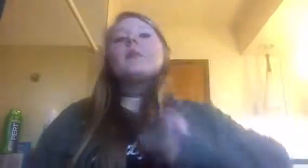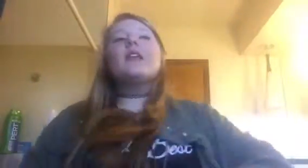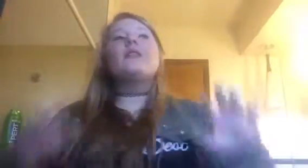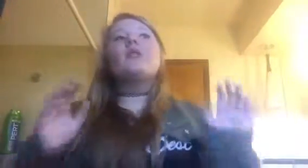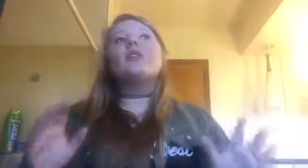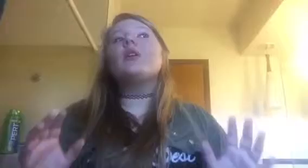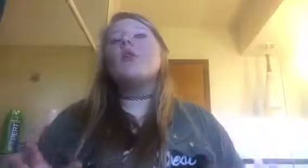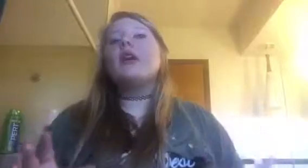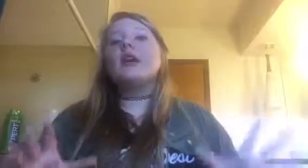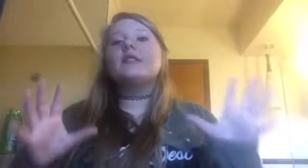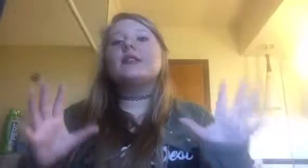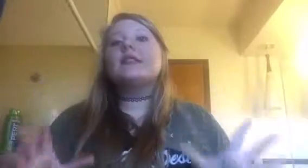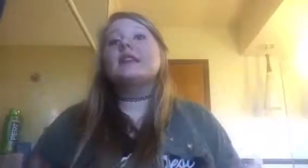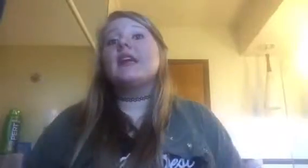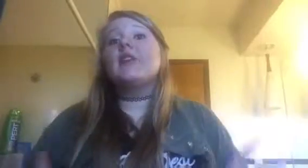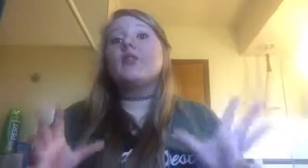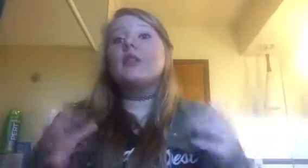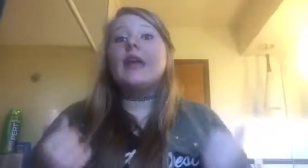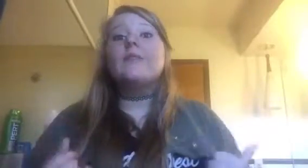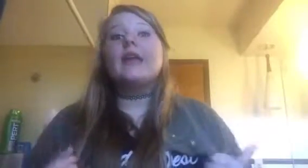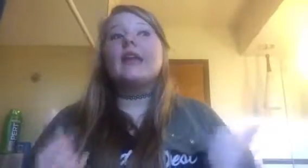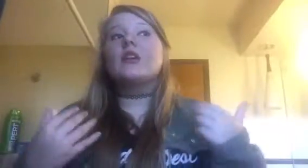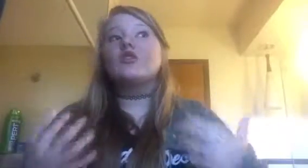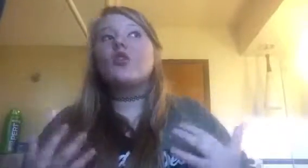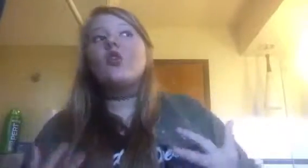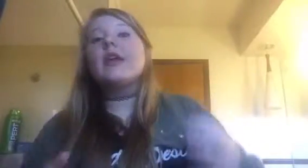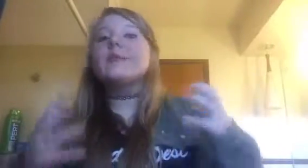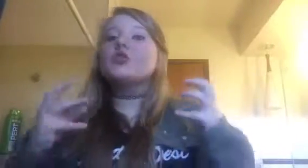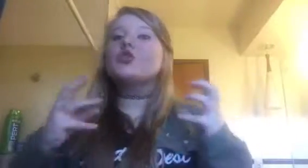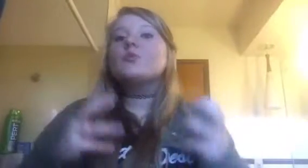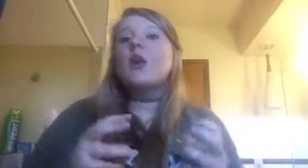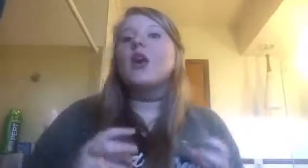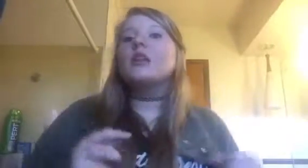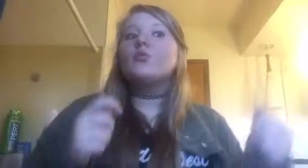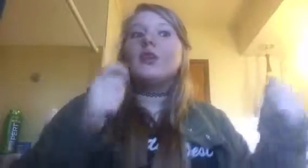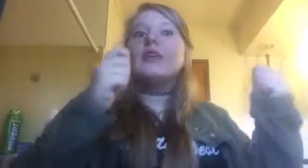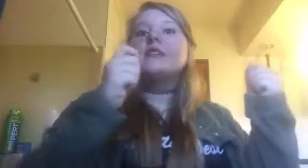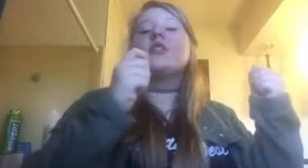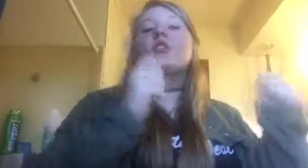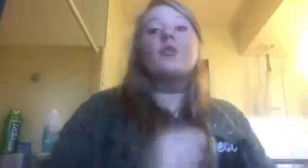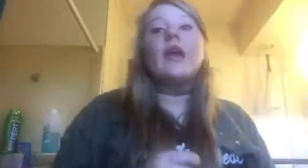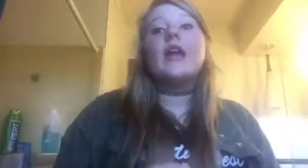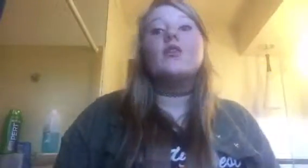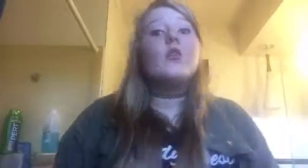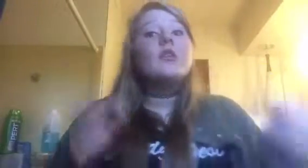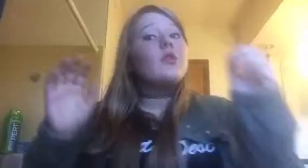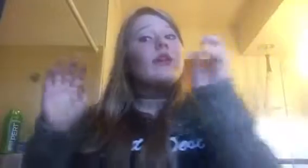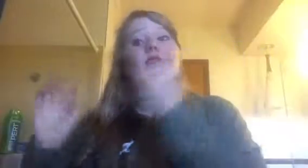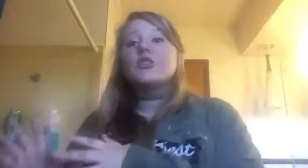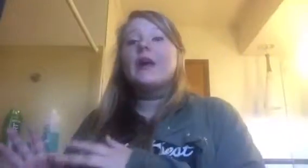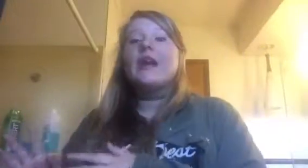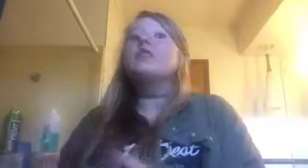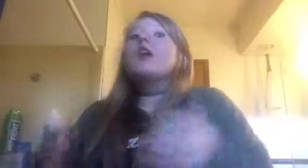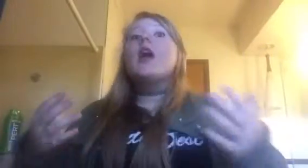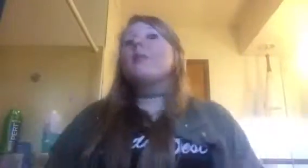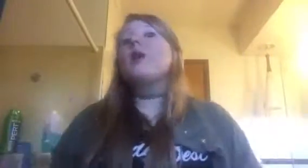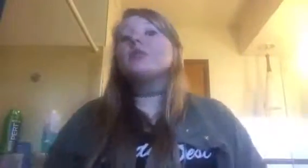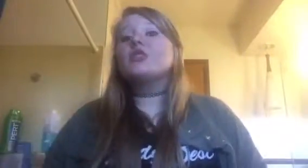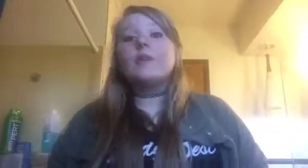I mean, if you really want to succeed, if you're like me, controlling, but you're smart, and you want things done your way, and you don't want to do all that extra baggage, pair up with a stupid